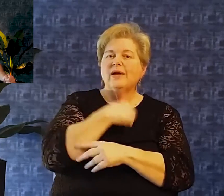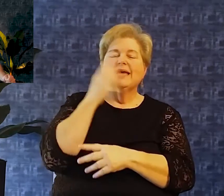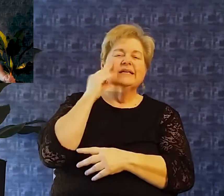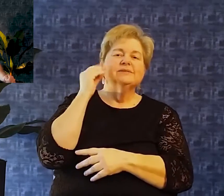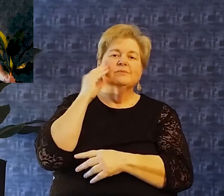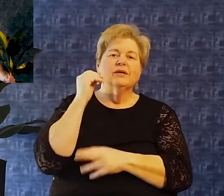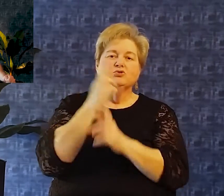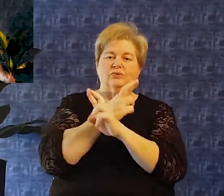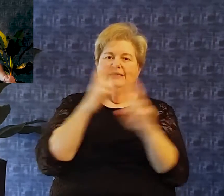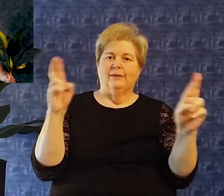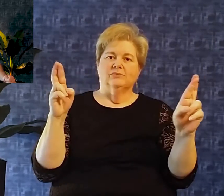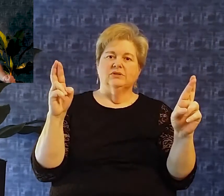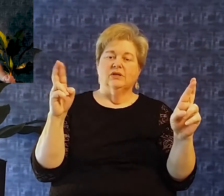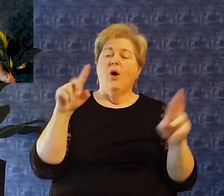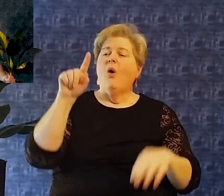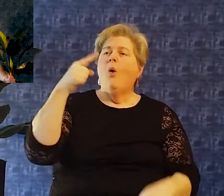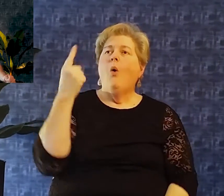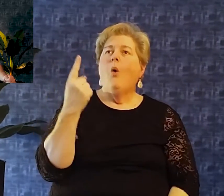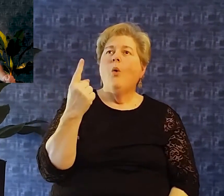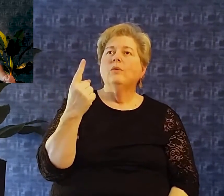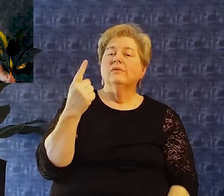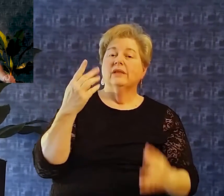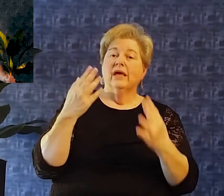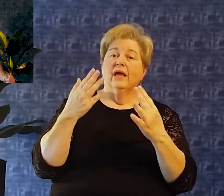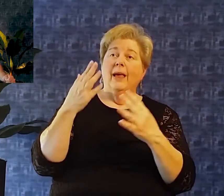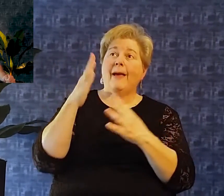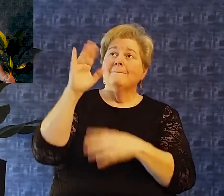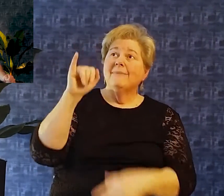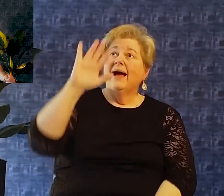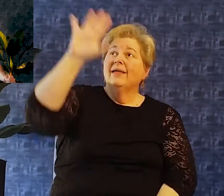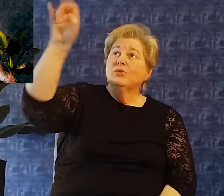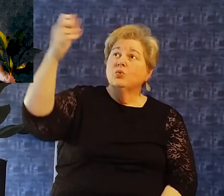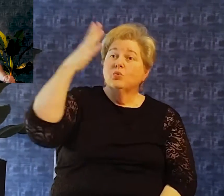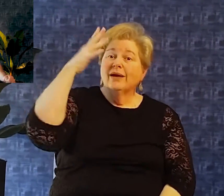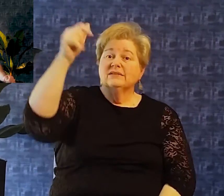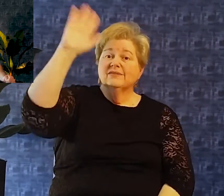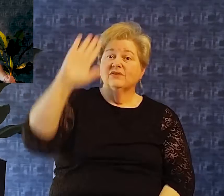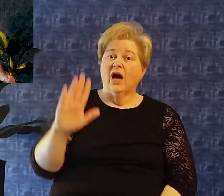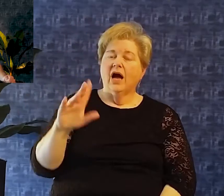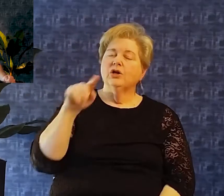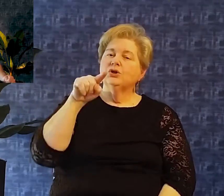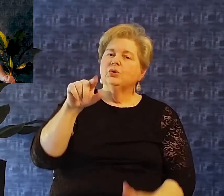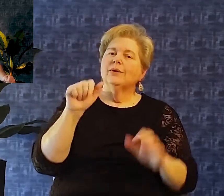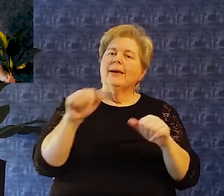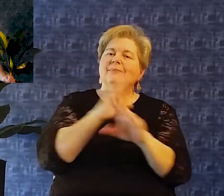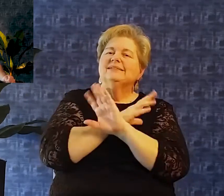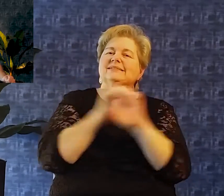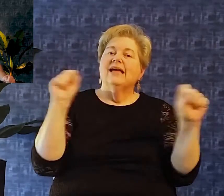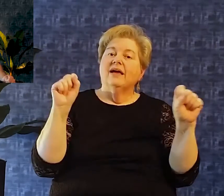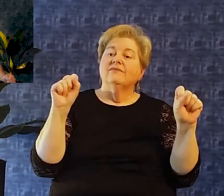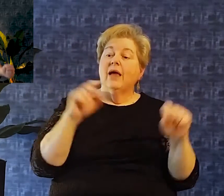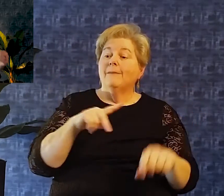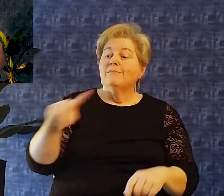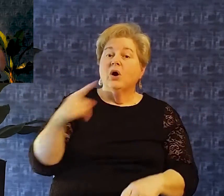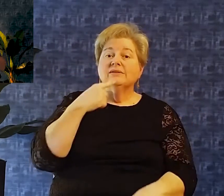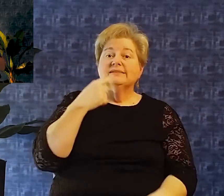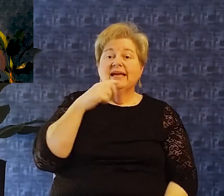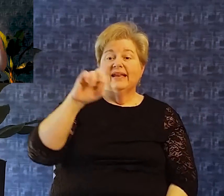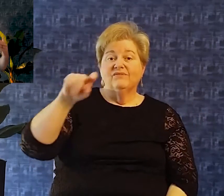that you are saved paul says in ephesians 2 It is not by our works of righteousness. We can't earn